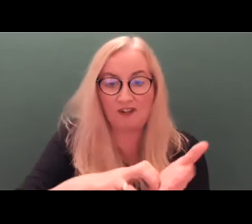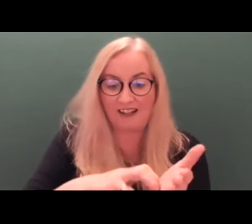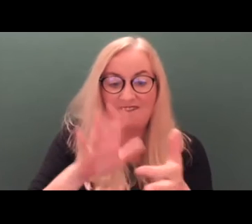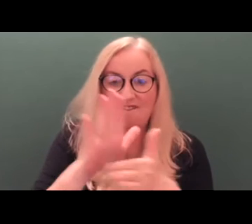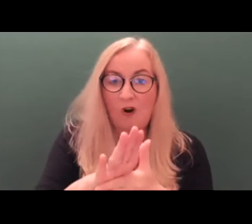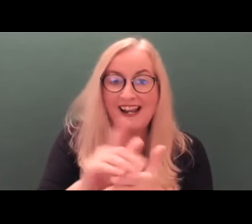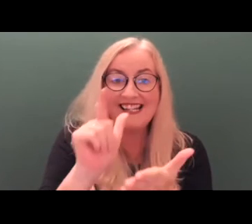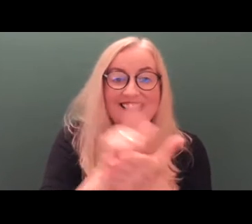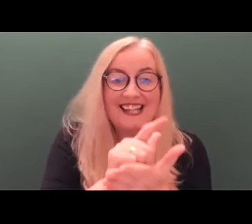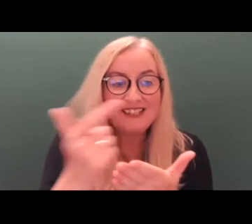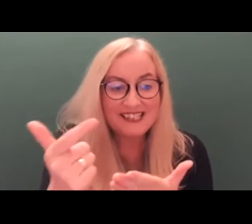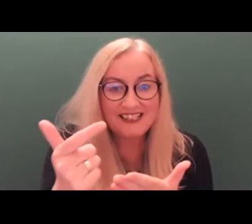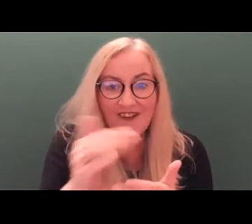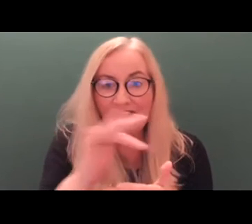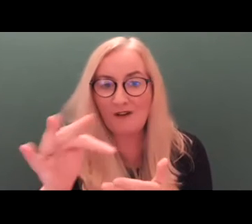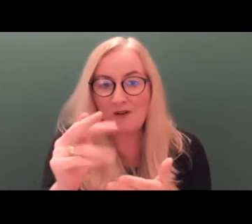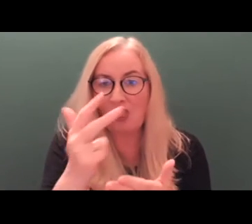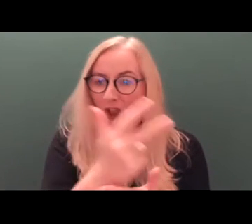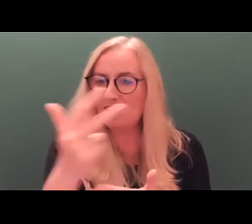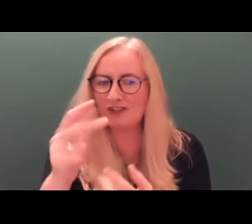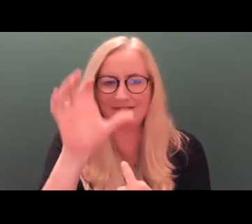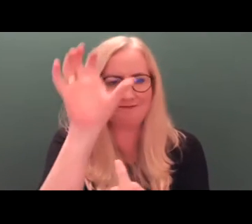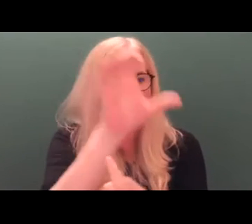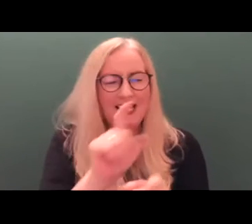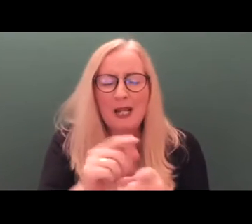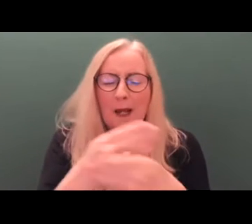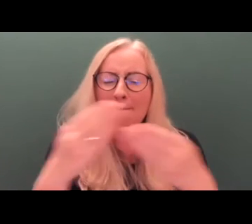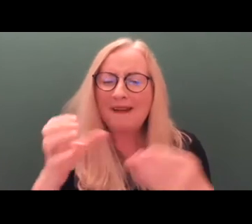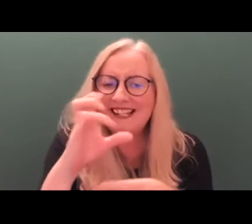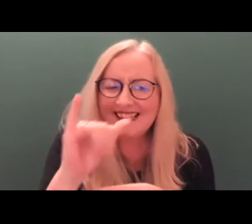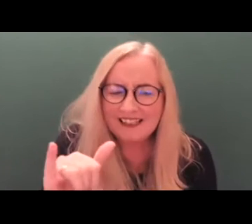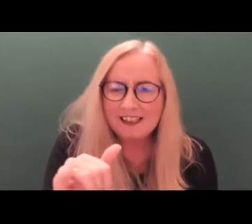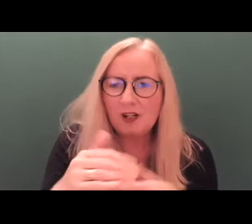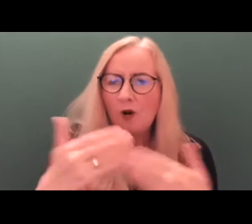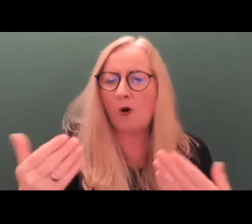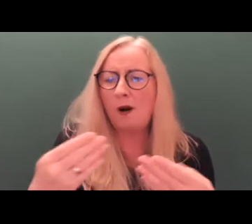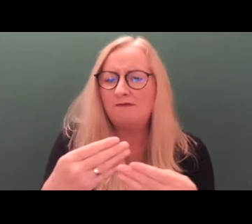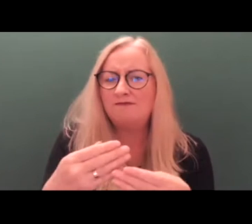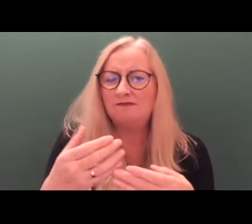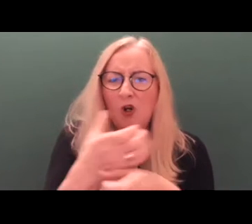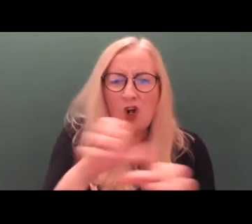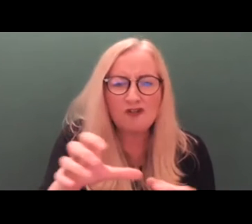both in big cities and in very rural areas.